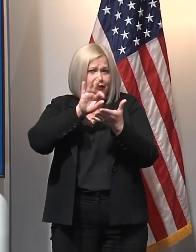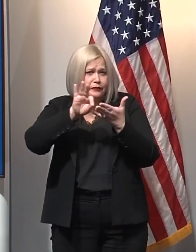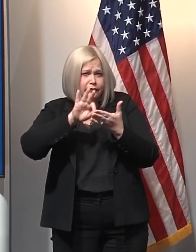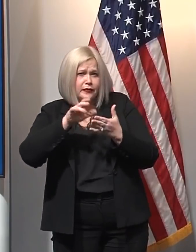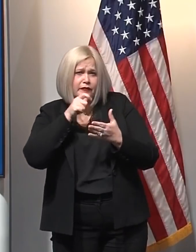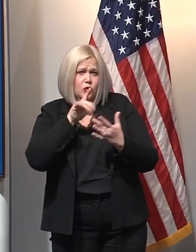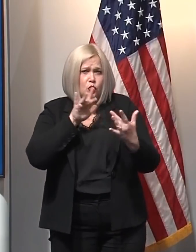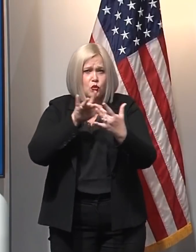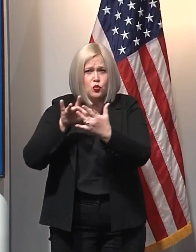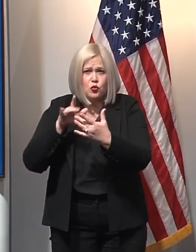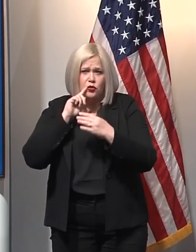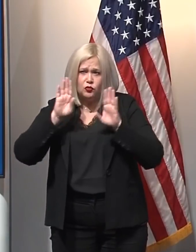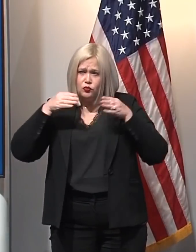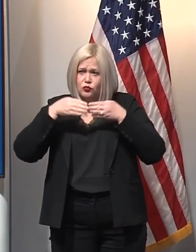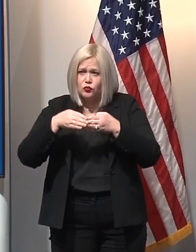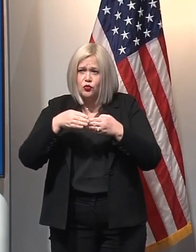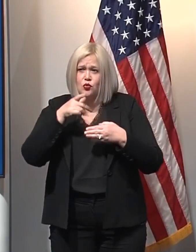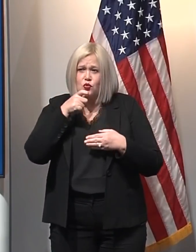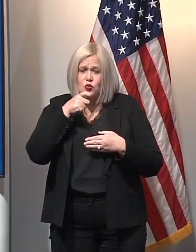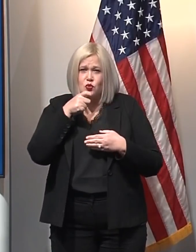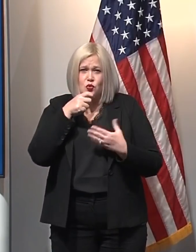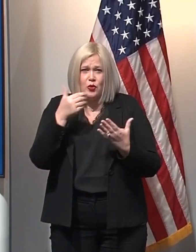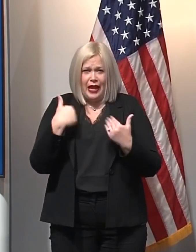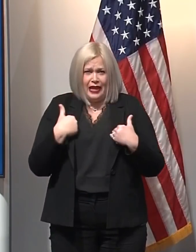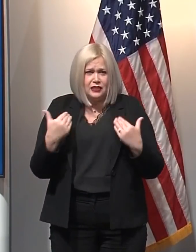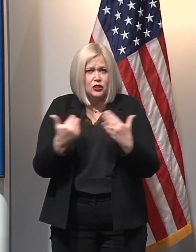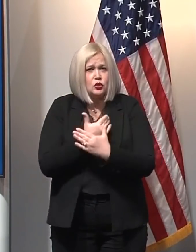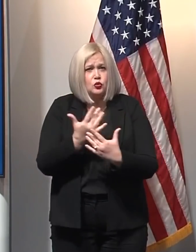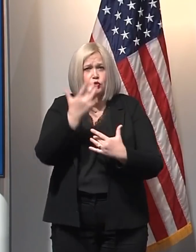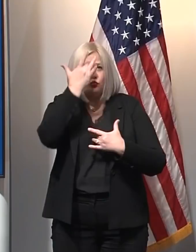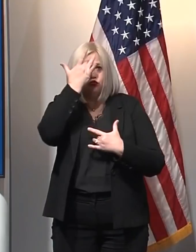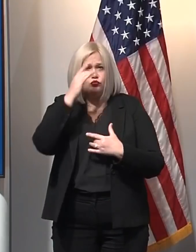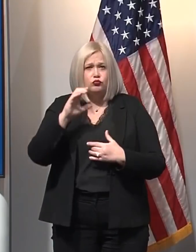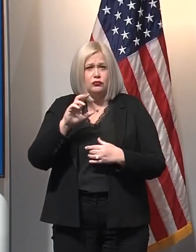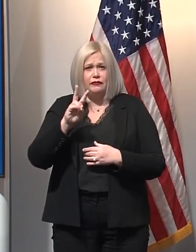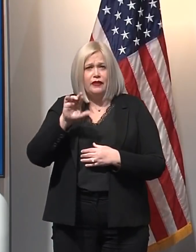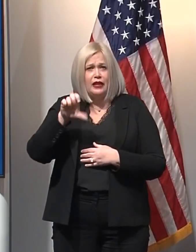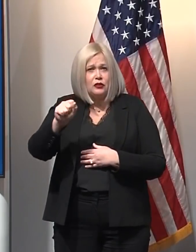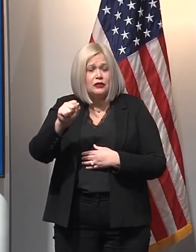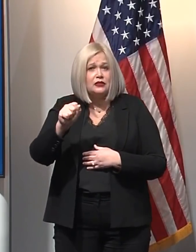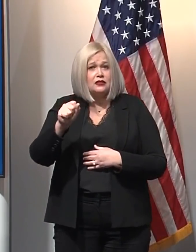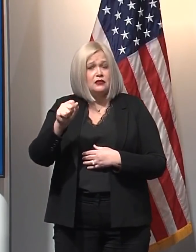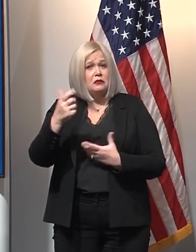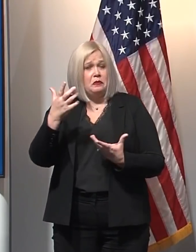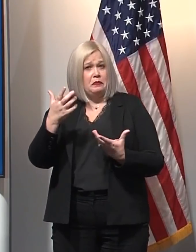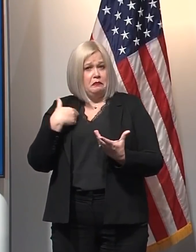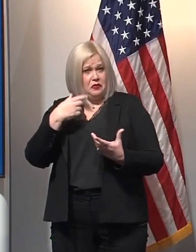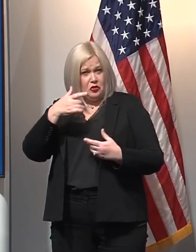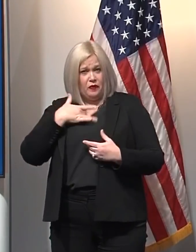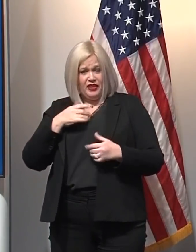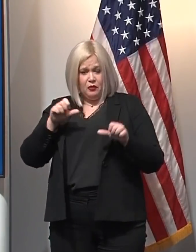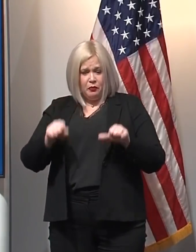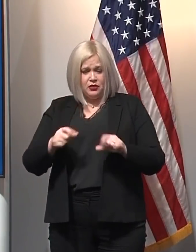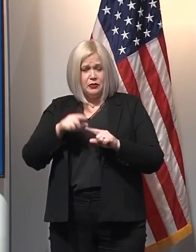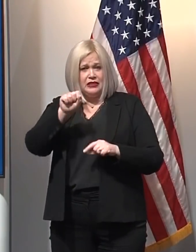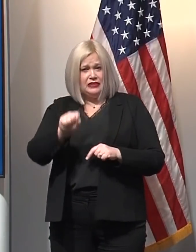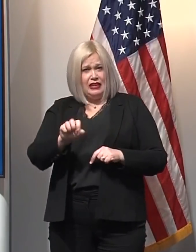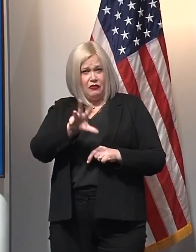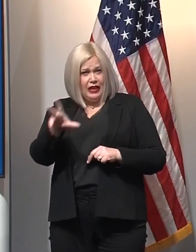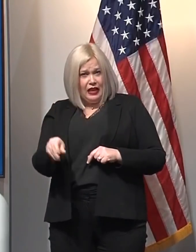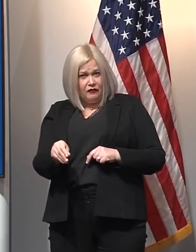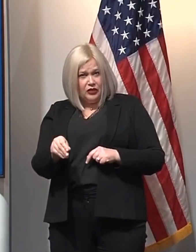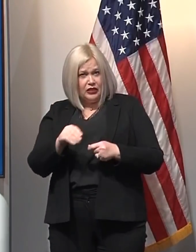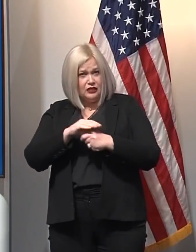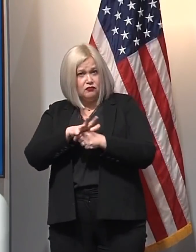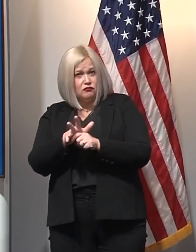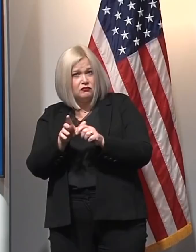to zero in on these new variants? Any indication that the South African variant is in the state and if